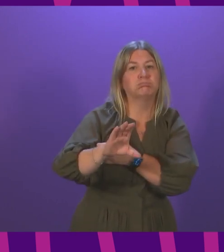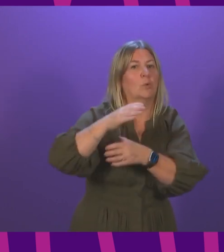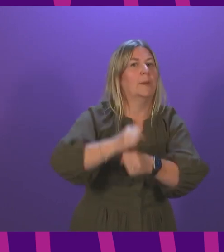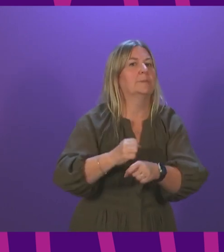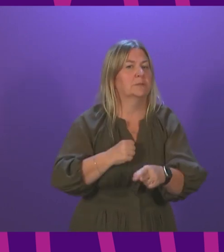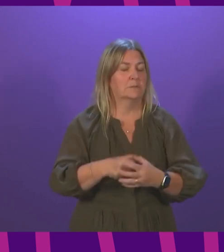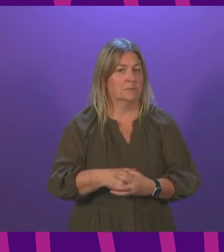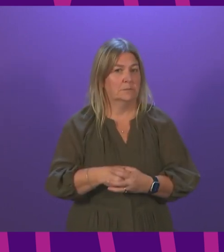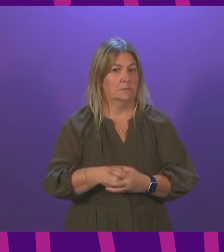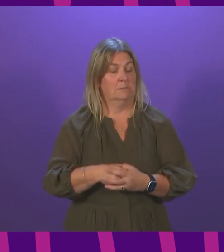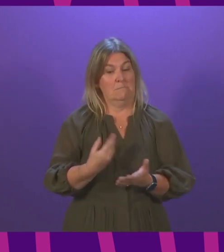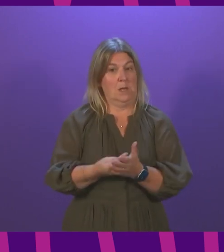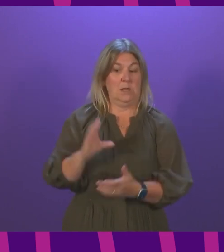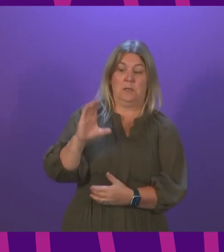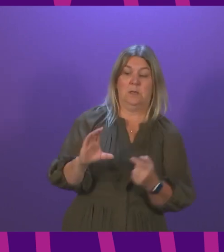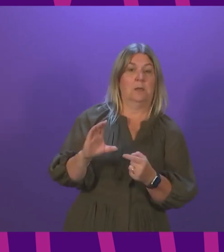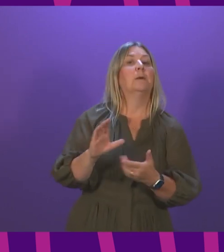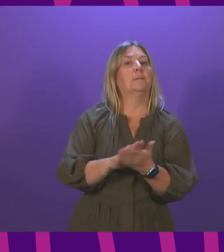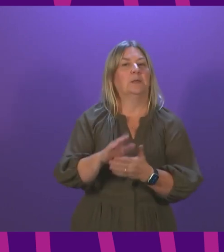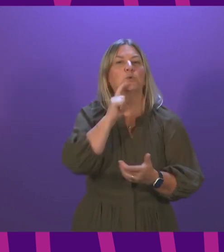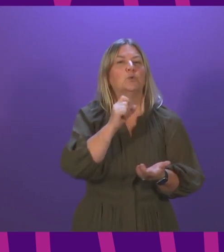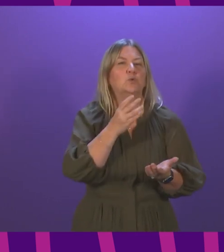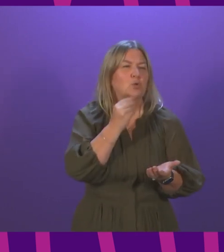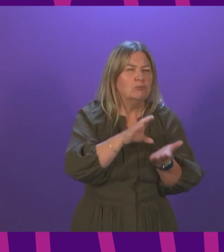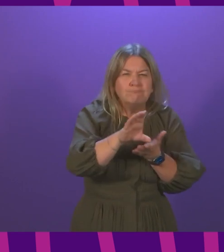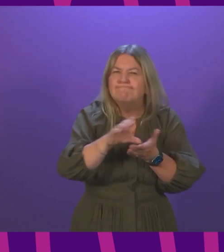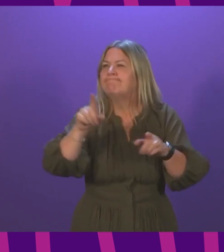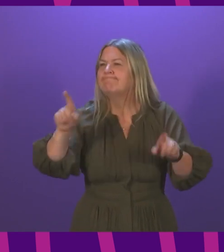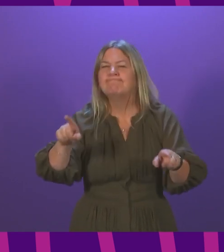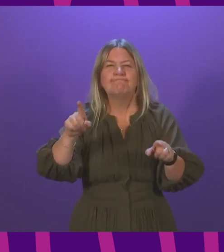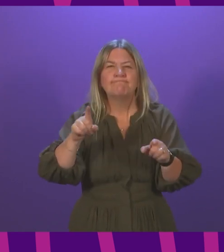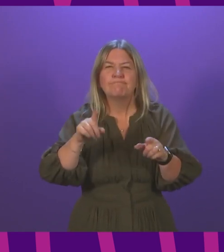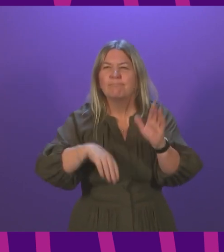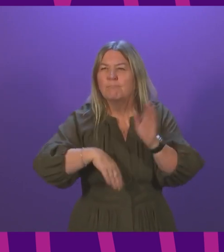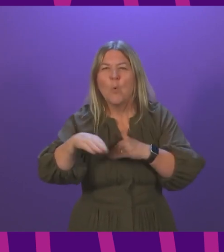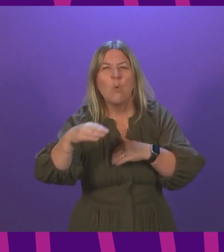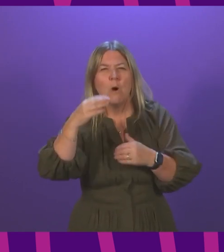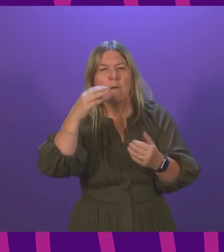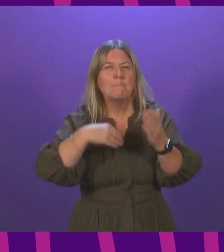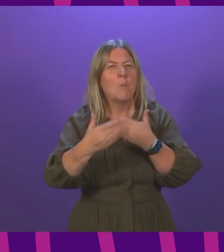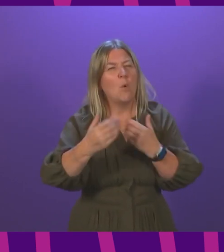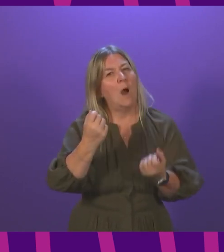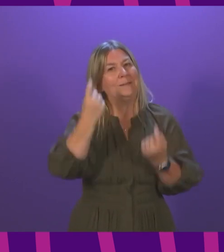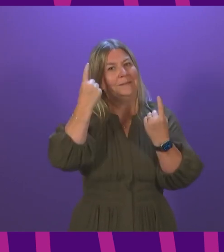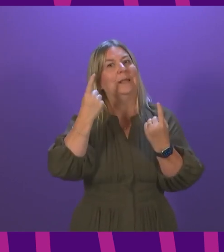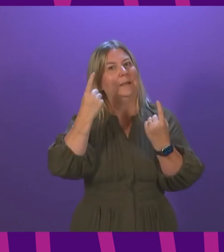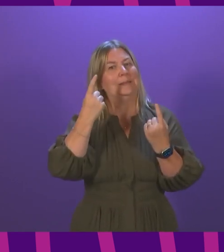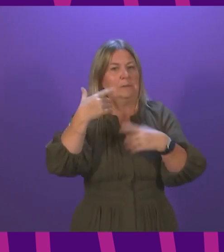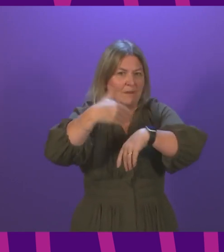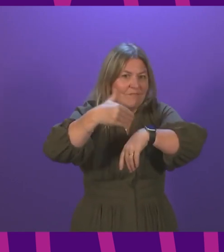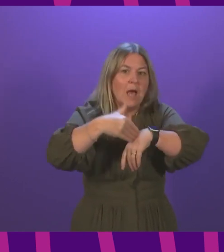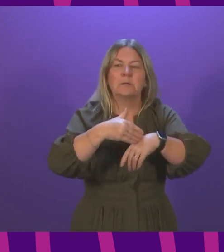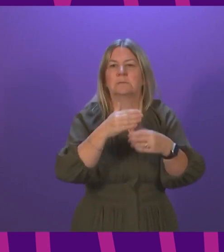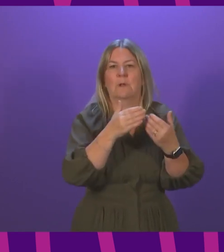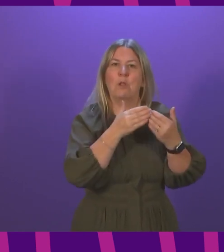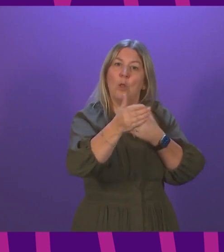Part of that is to further our understanding of the reasons for and the implications of long Covid so